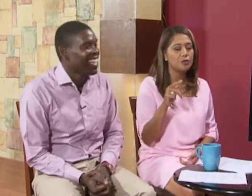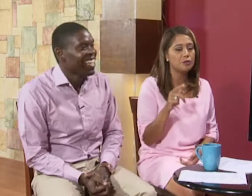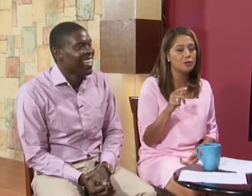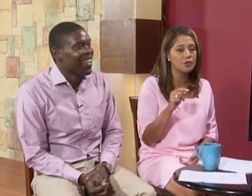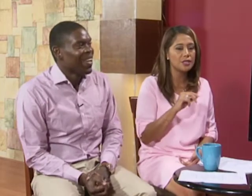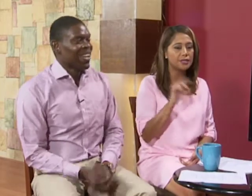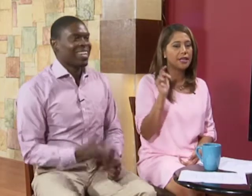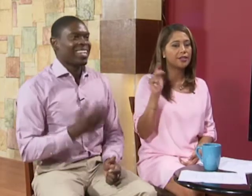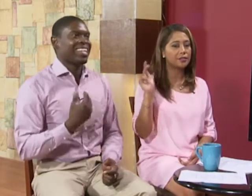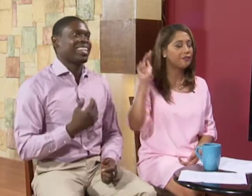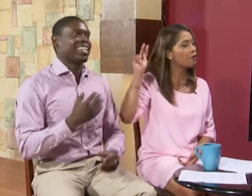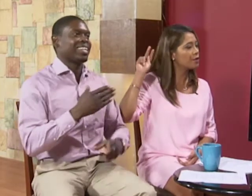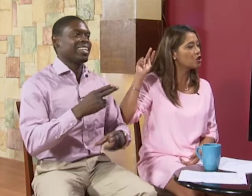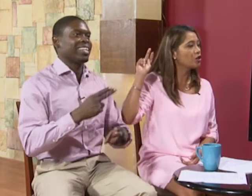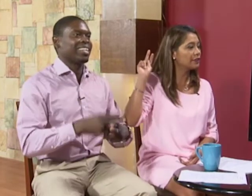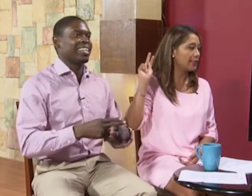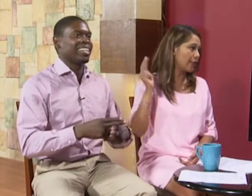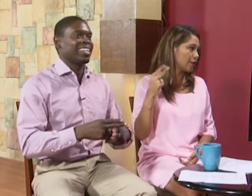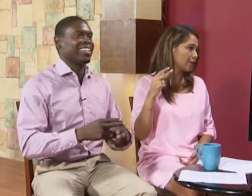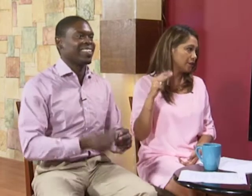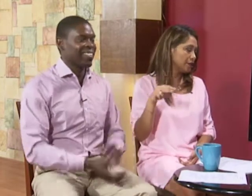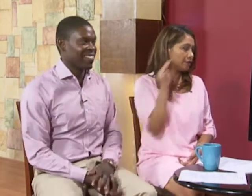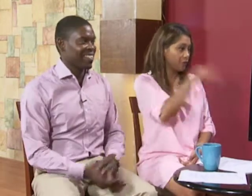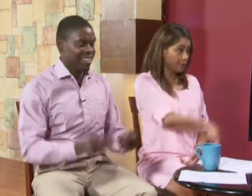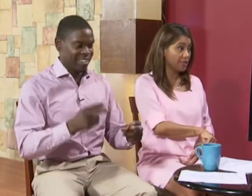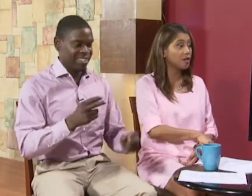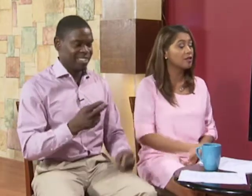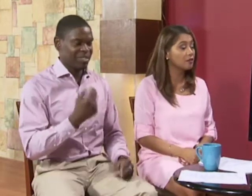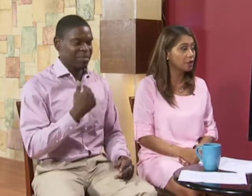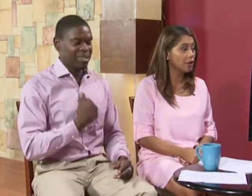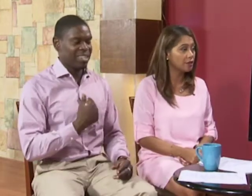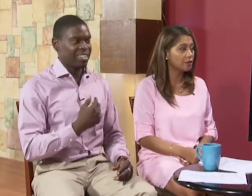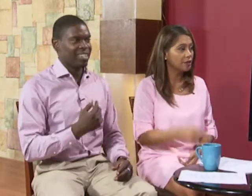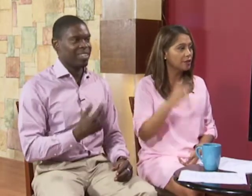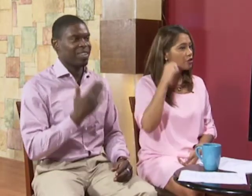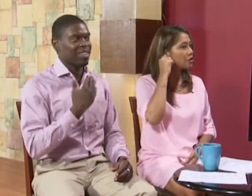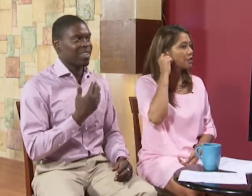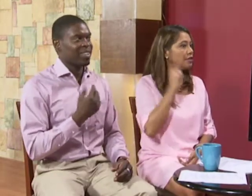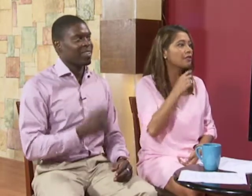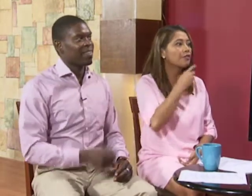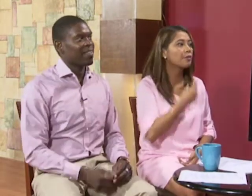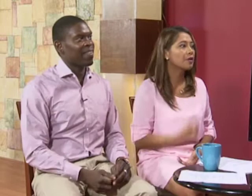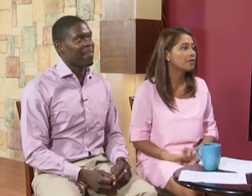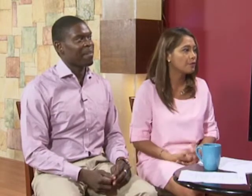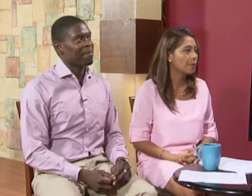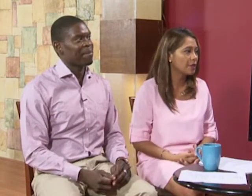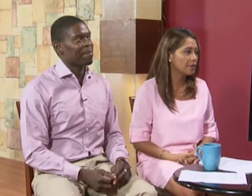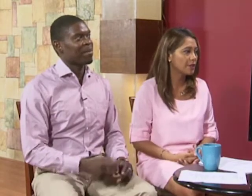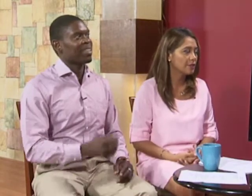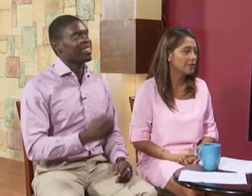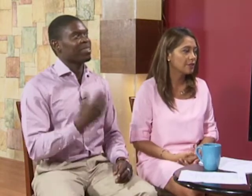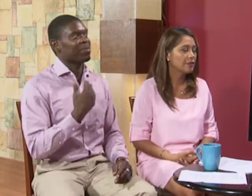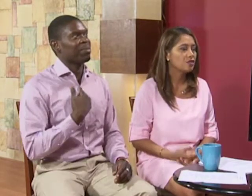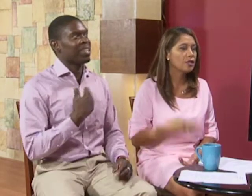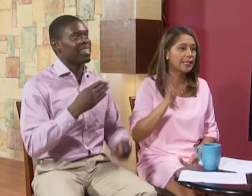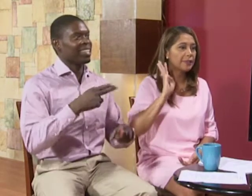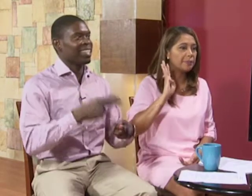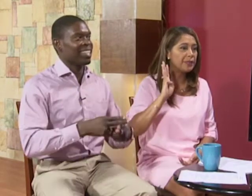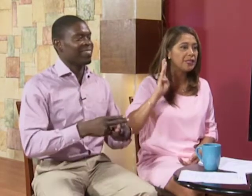use the letter the formation of the letter yeah from the start of the color just in different parts of the body right that's right so like the b